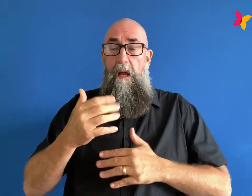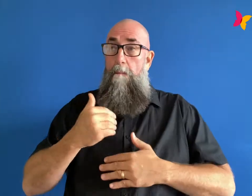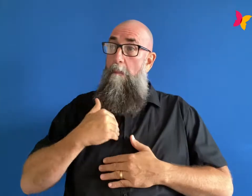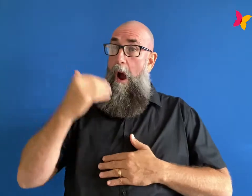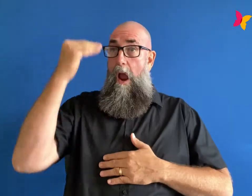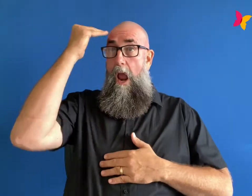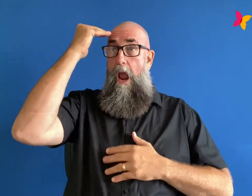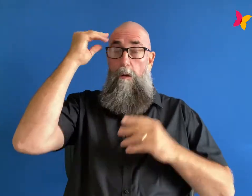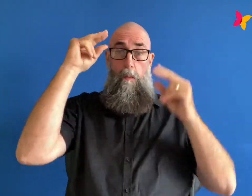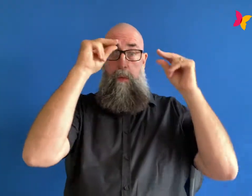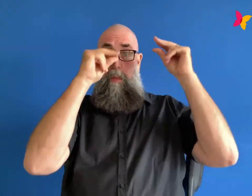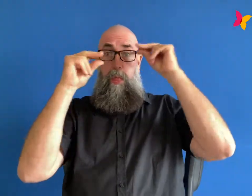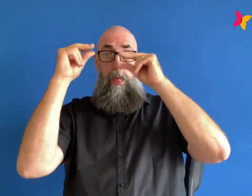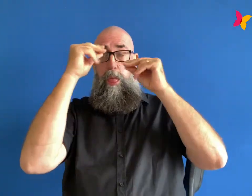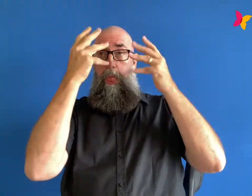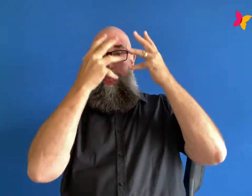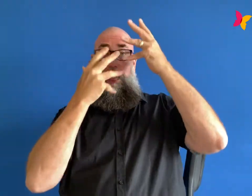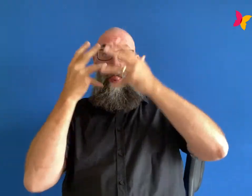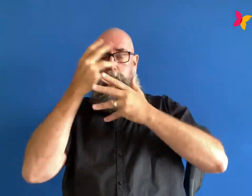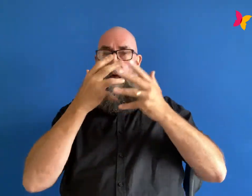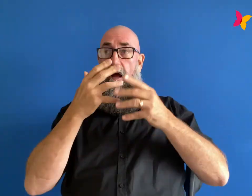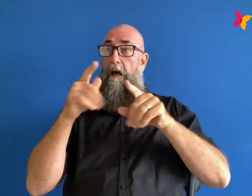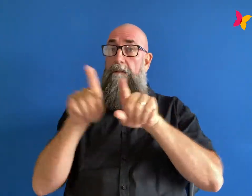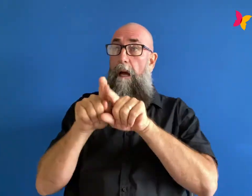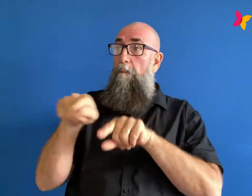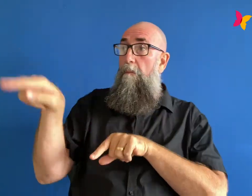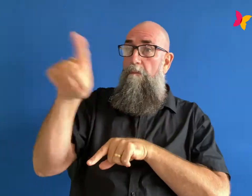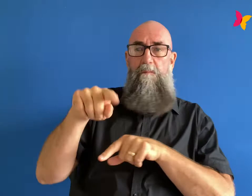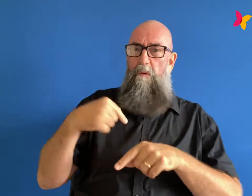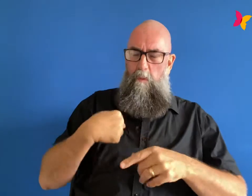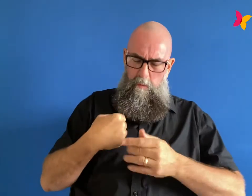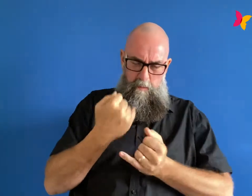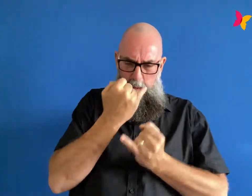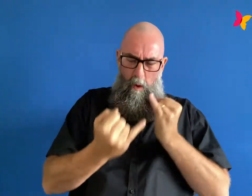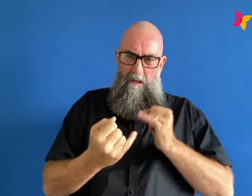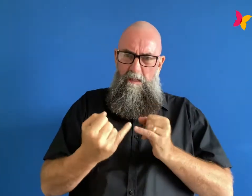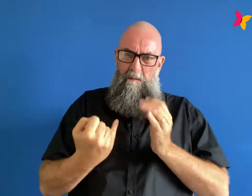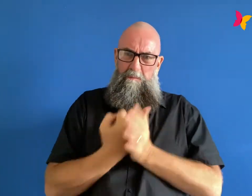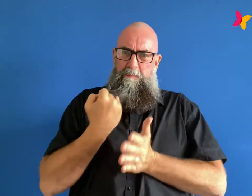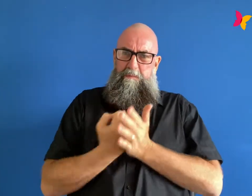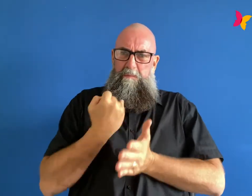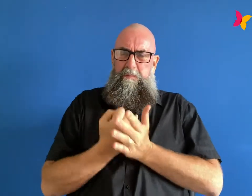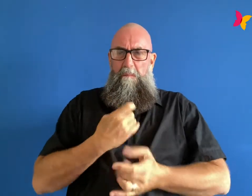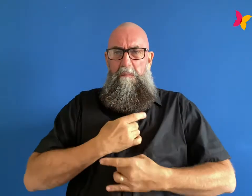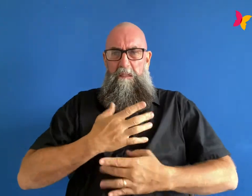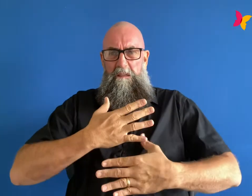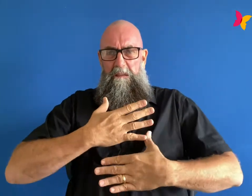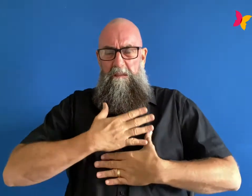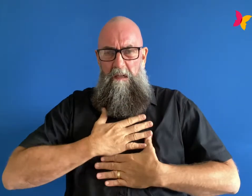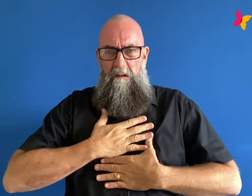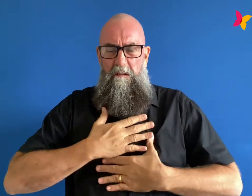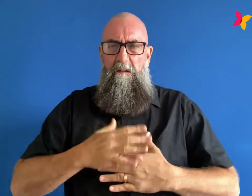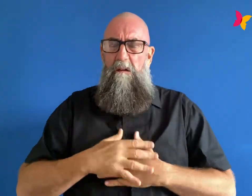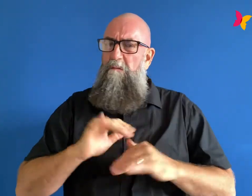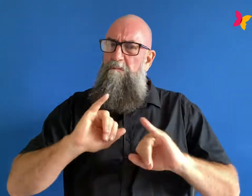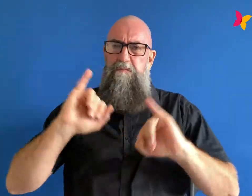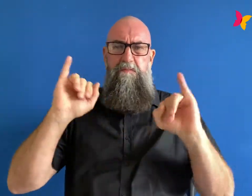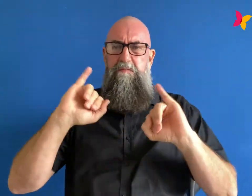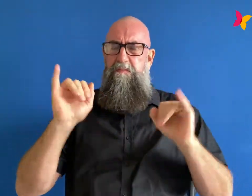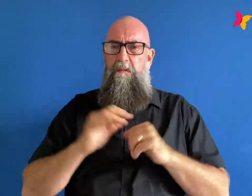can't stop comparing myself to my friends my inner critic always puts me up when i start to feel happy i feel like a fraud i